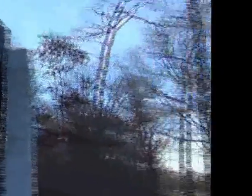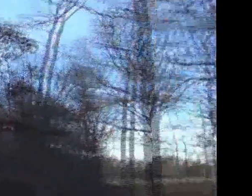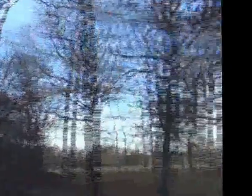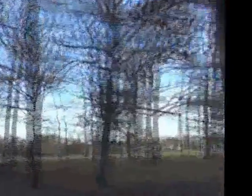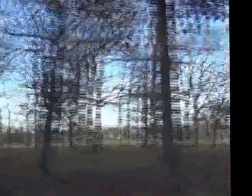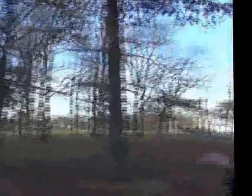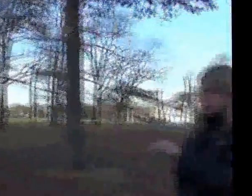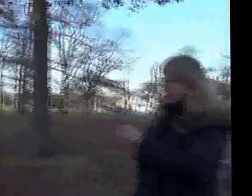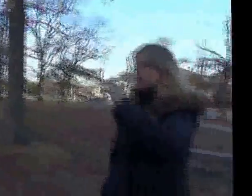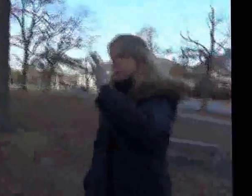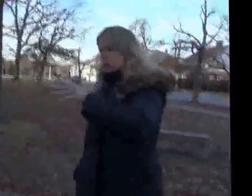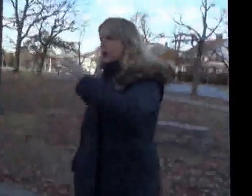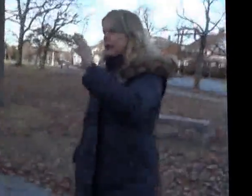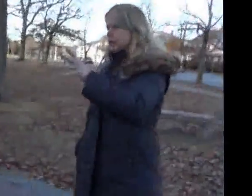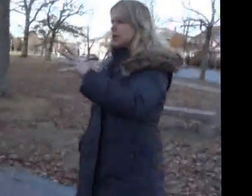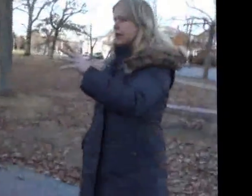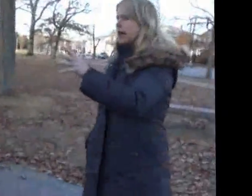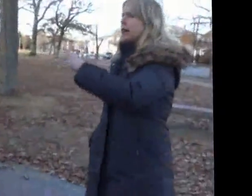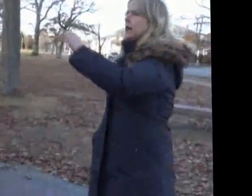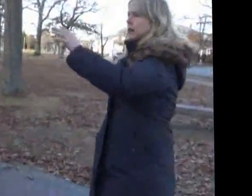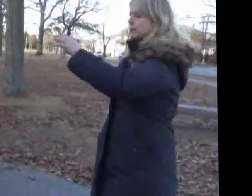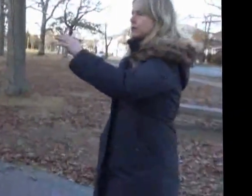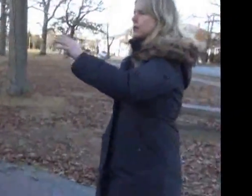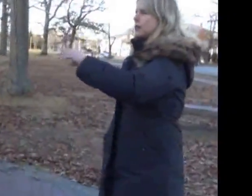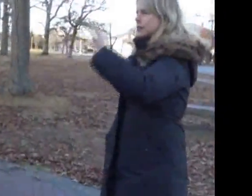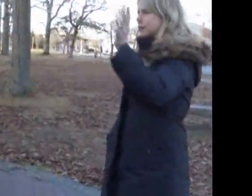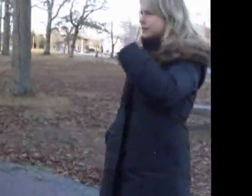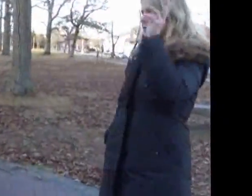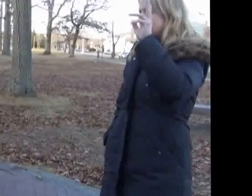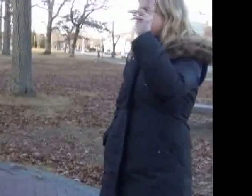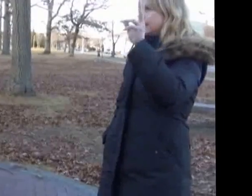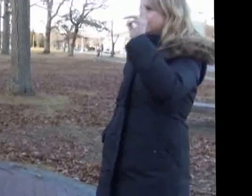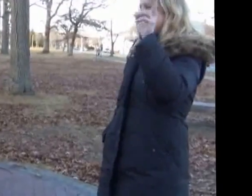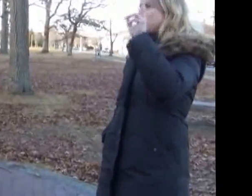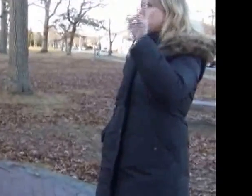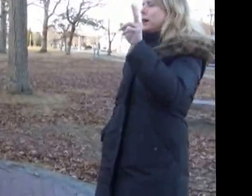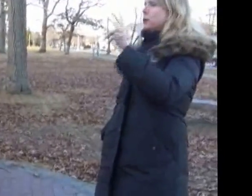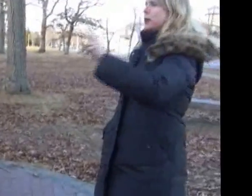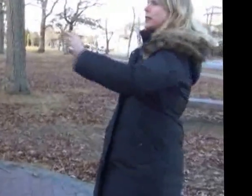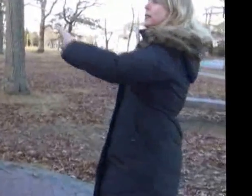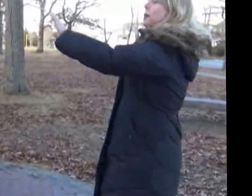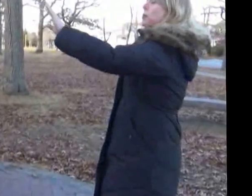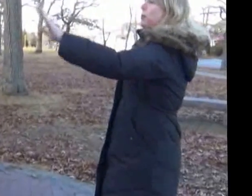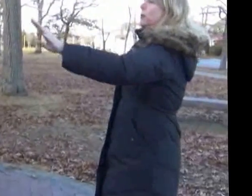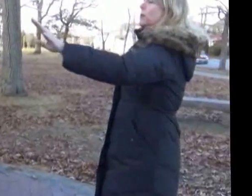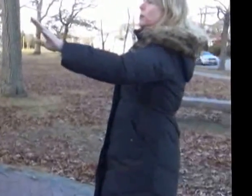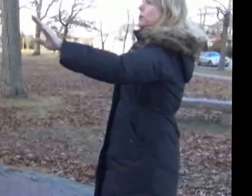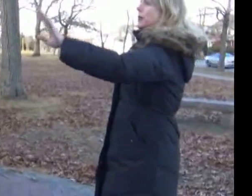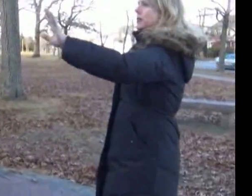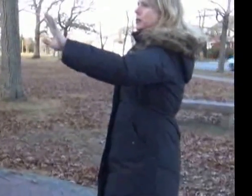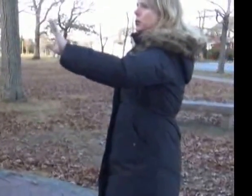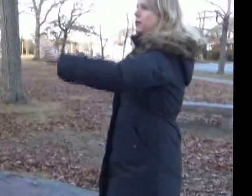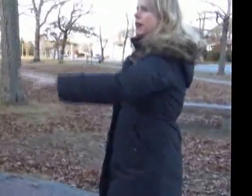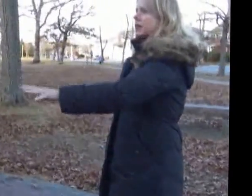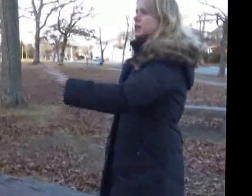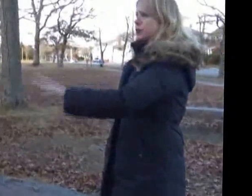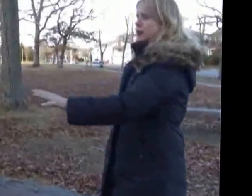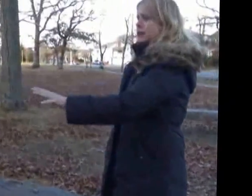And, well, before I get into that, I've to get my mind organized. They did a tremendous fundraising